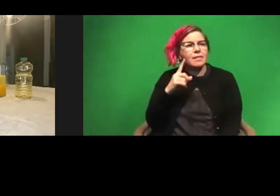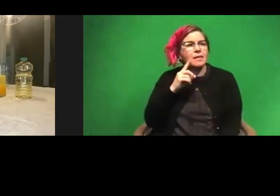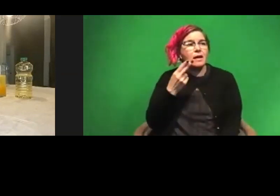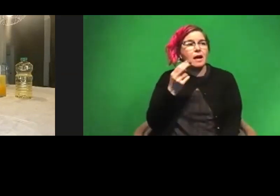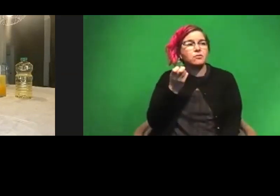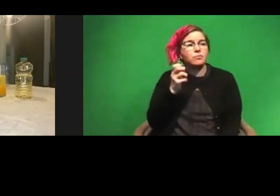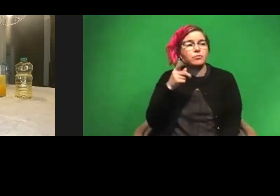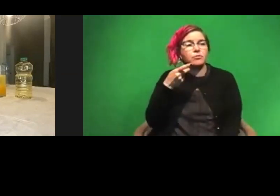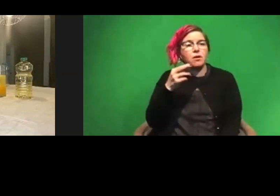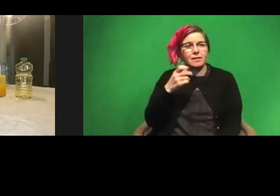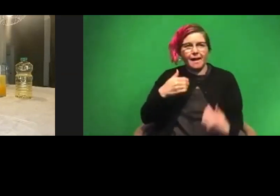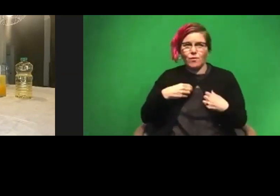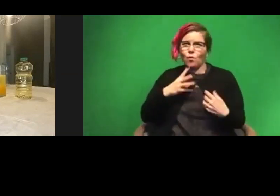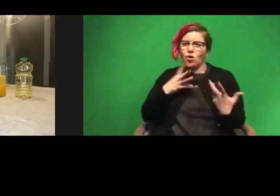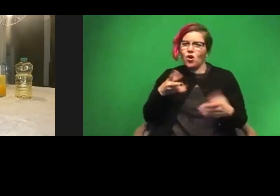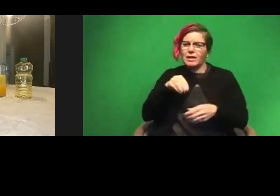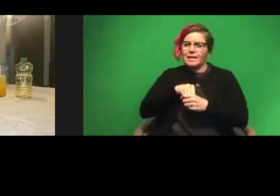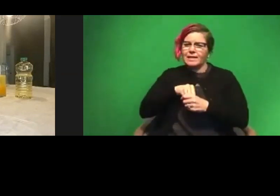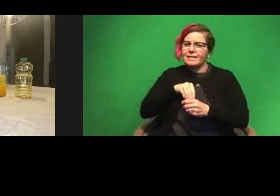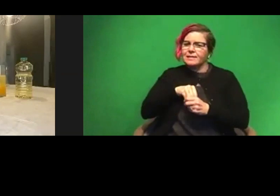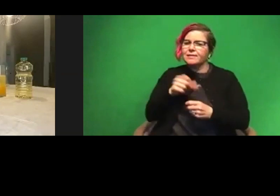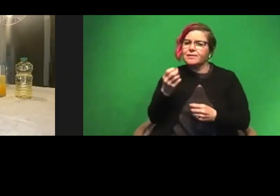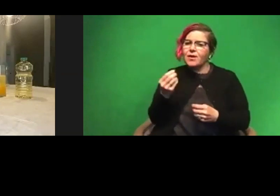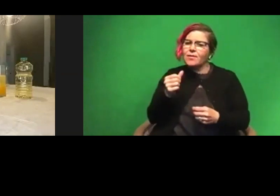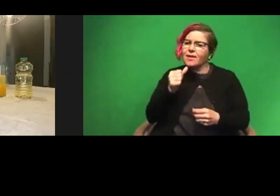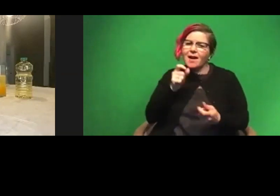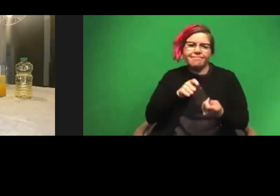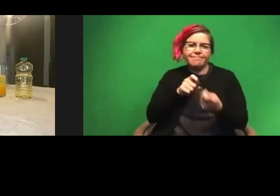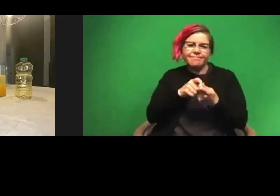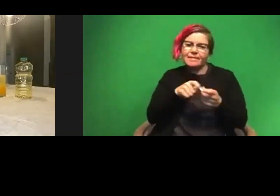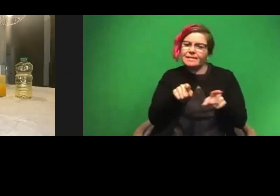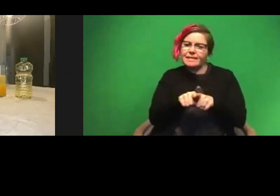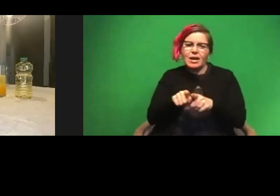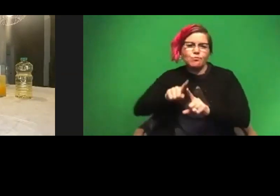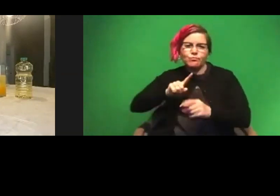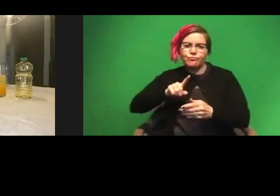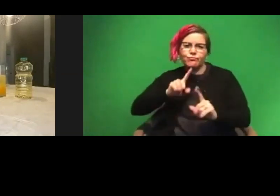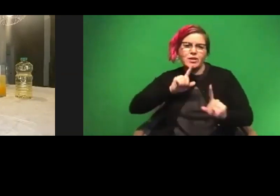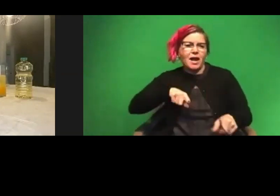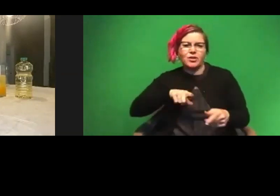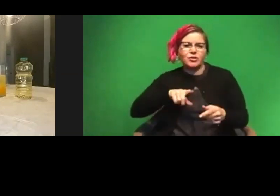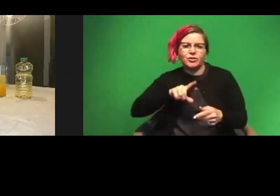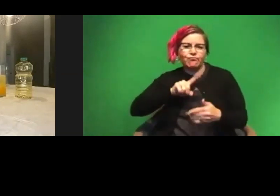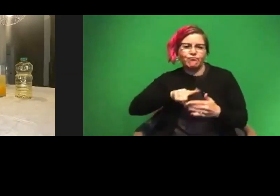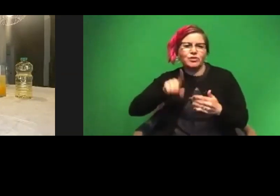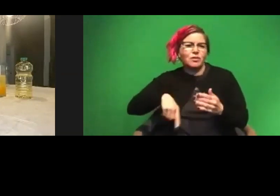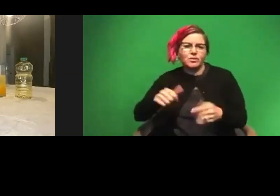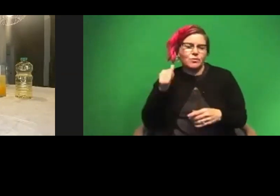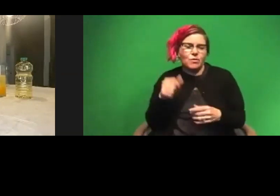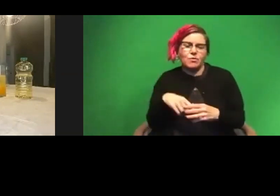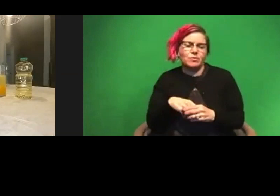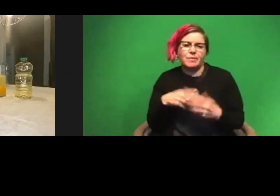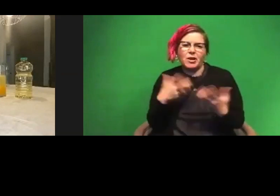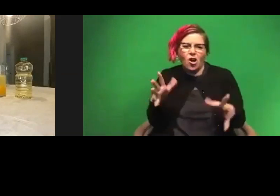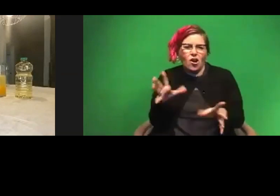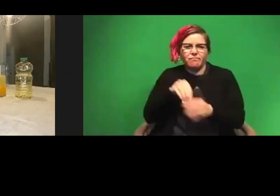has water in it as well. Um, so it's not going to have the same reaction when you combine it with water because it's already in